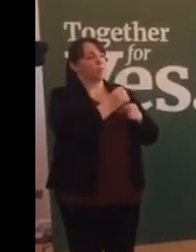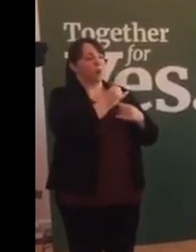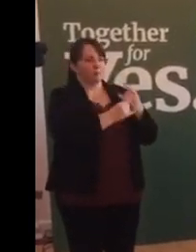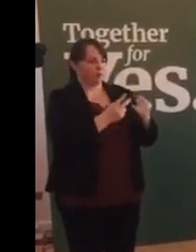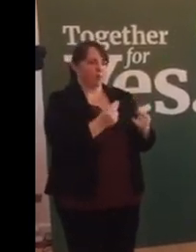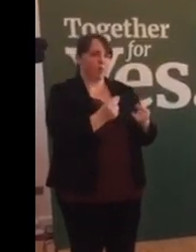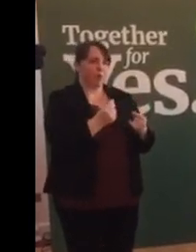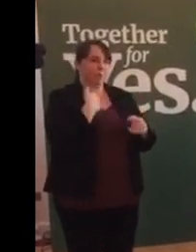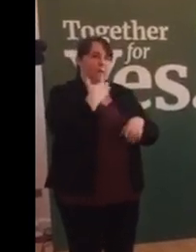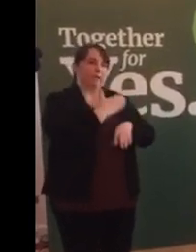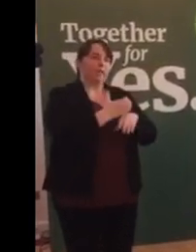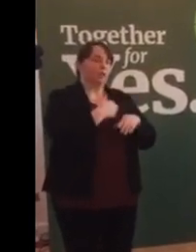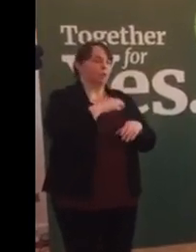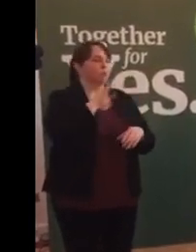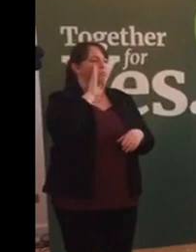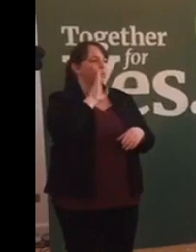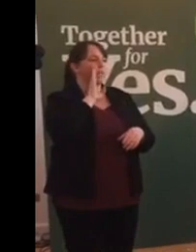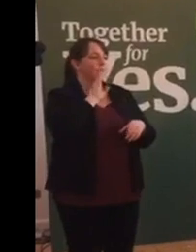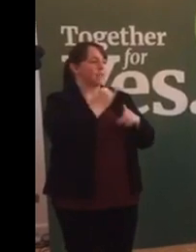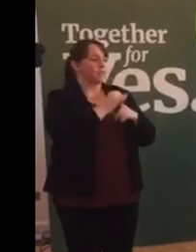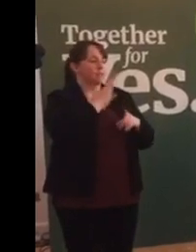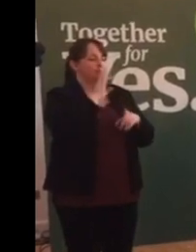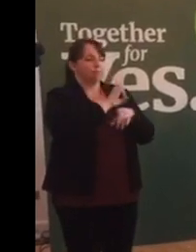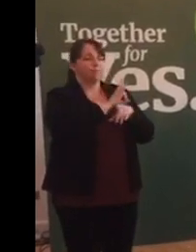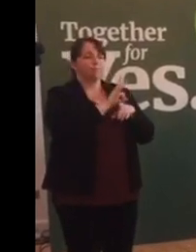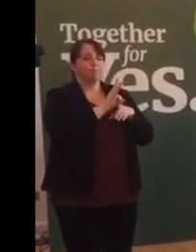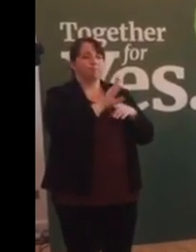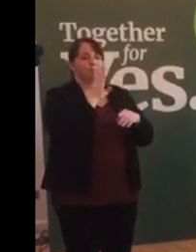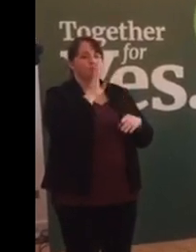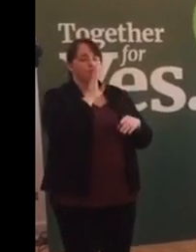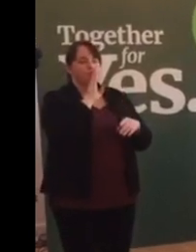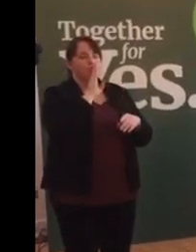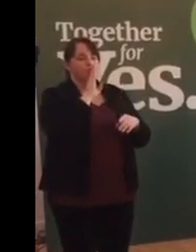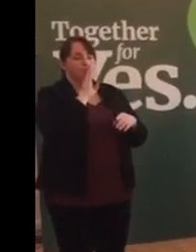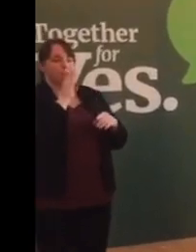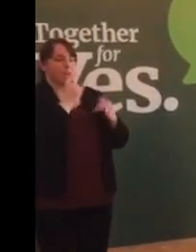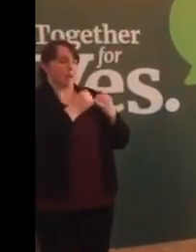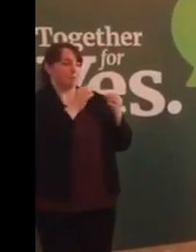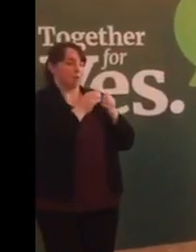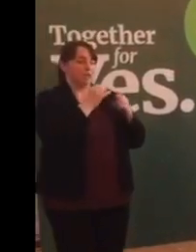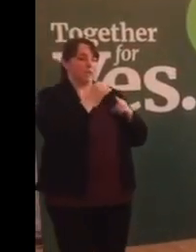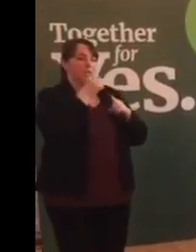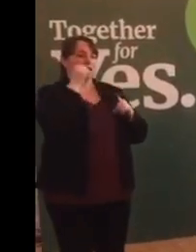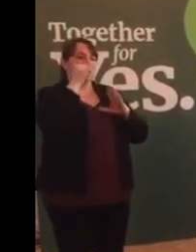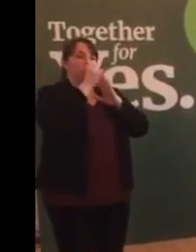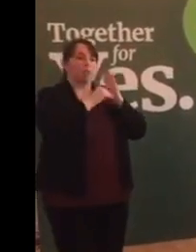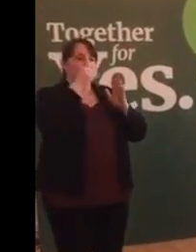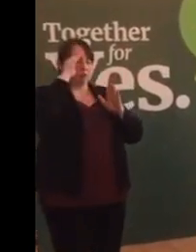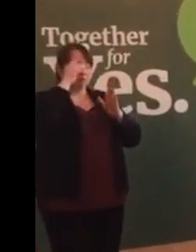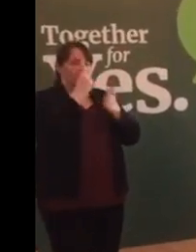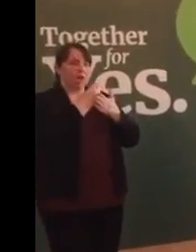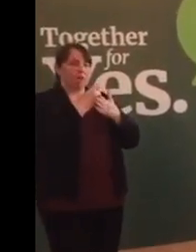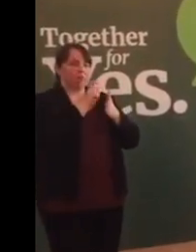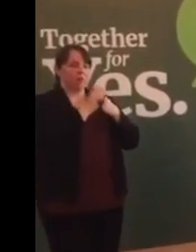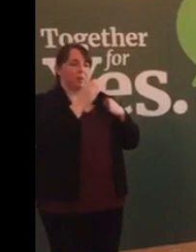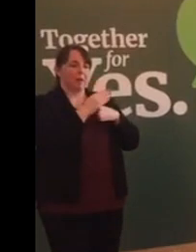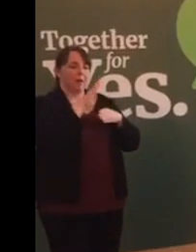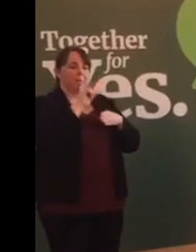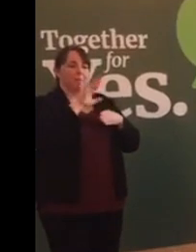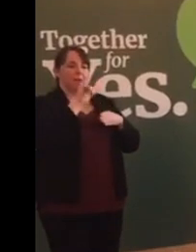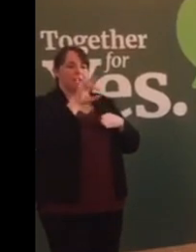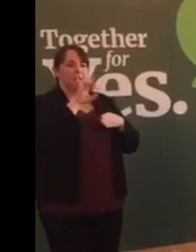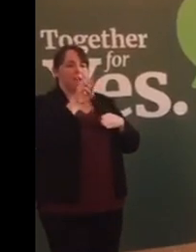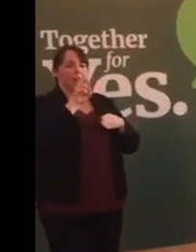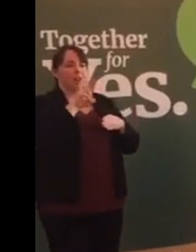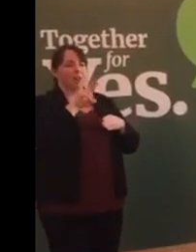has, as Billy Kelleher points out in his excellent article in yesterday's Irish Times, has had an